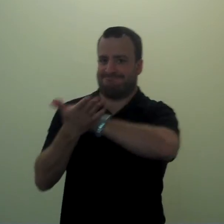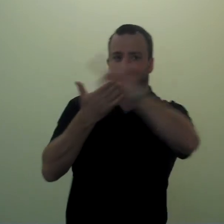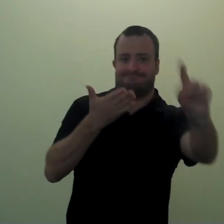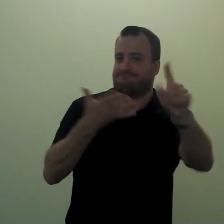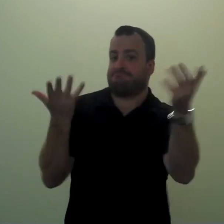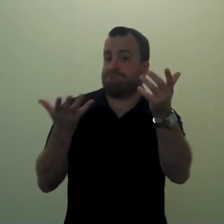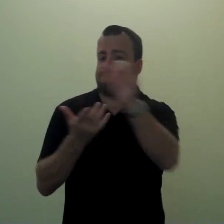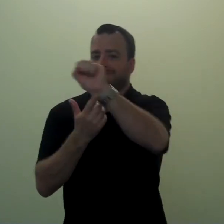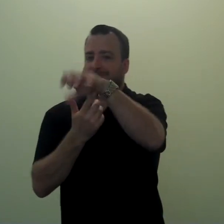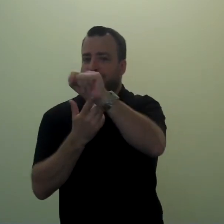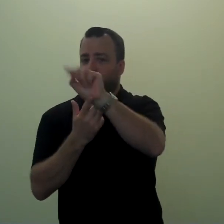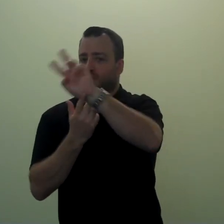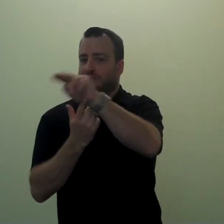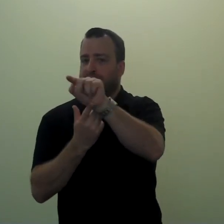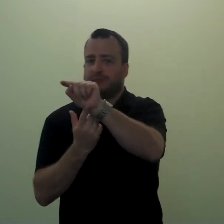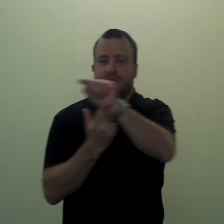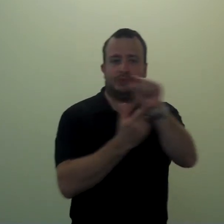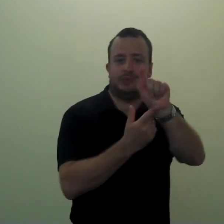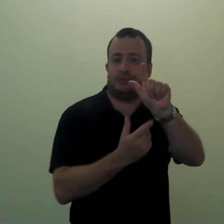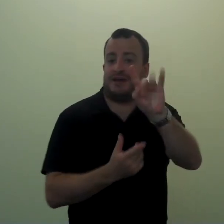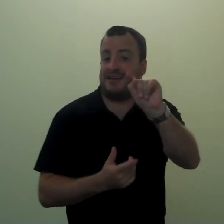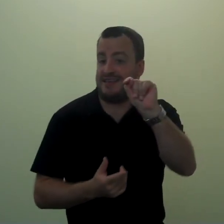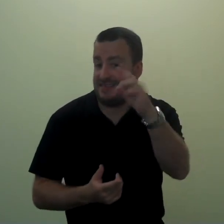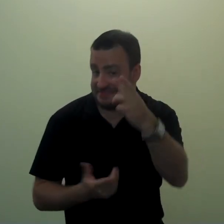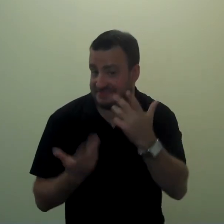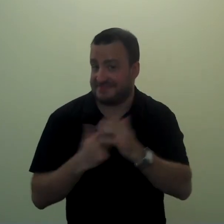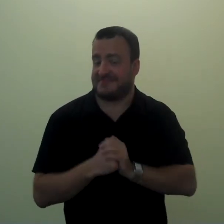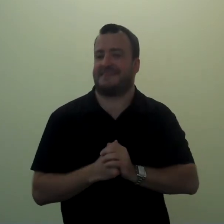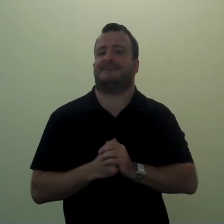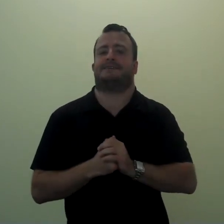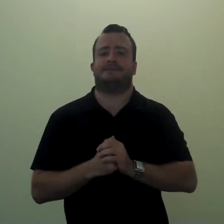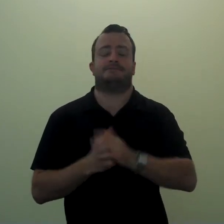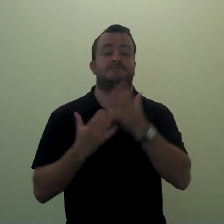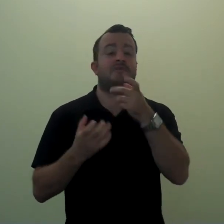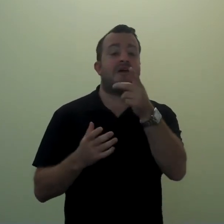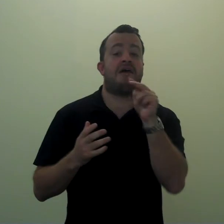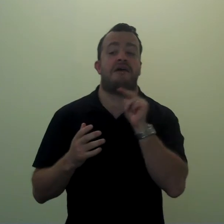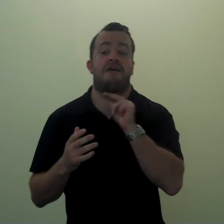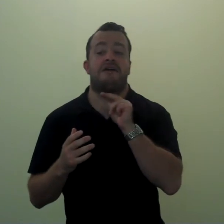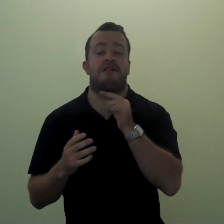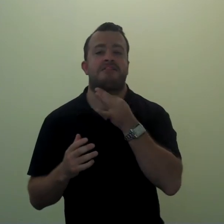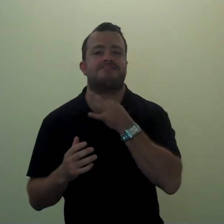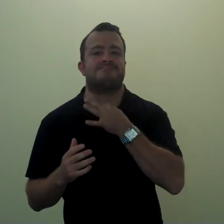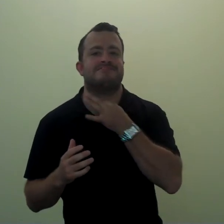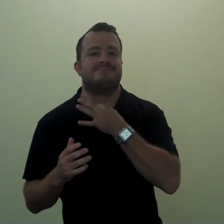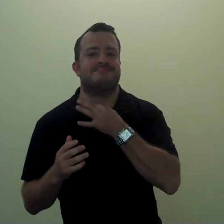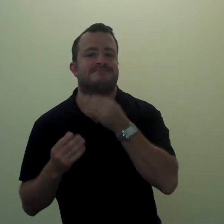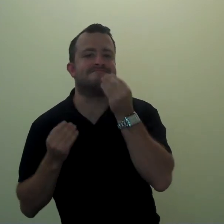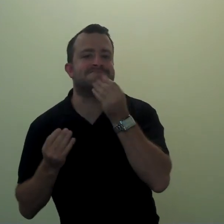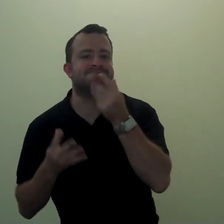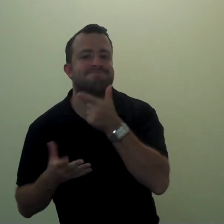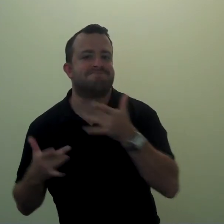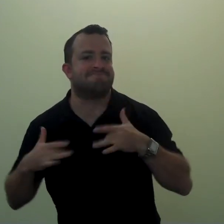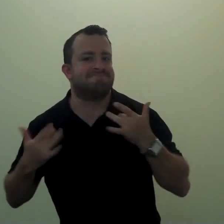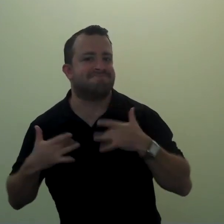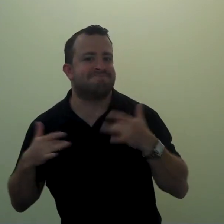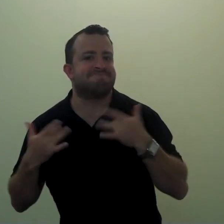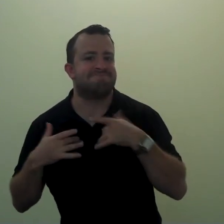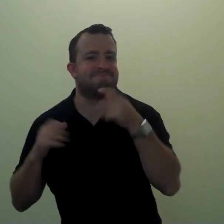22nd through the 28th. We wanted to give you a sneak peek at